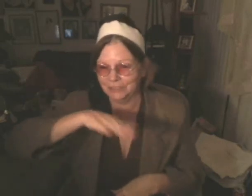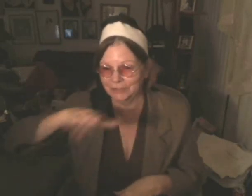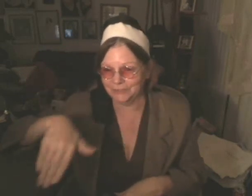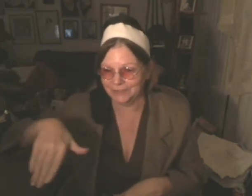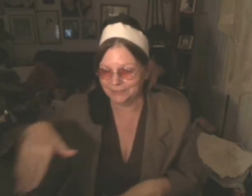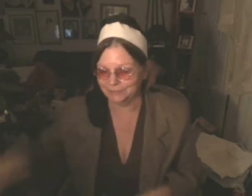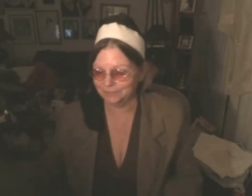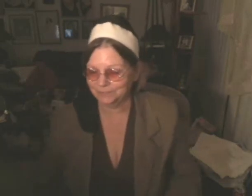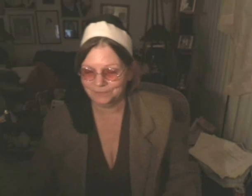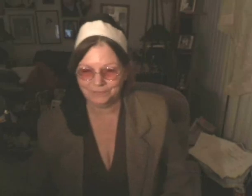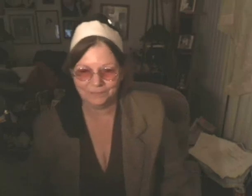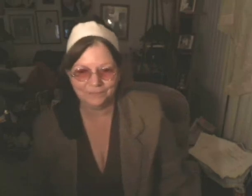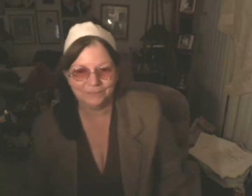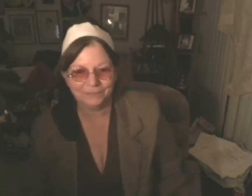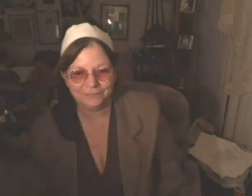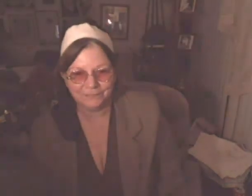treatment options you may not even know exist.